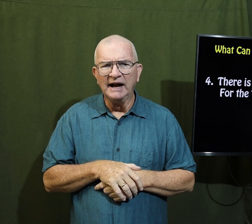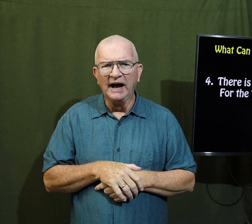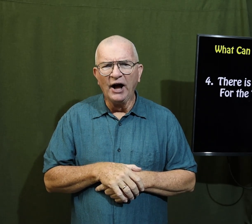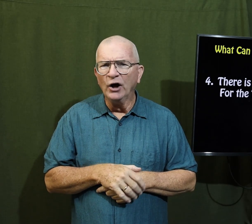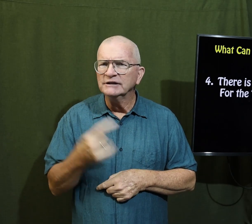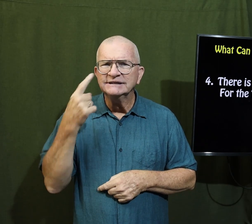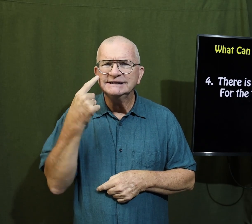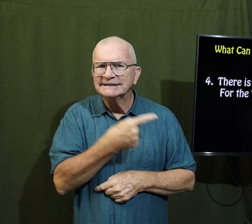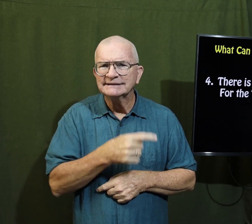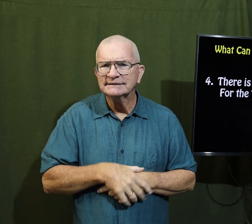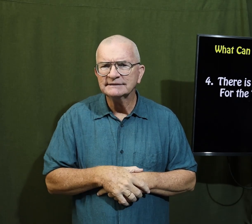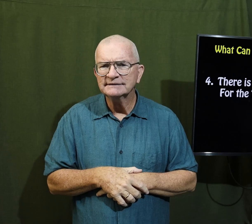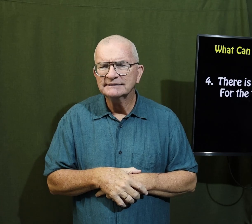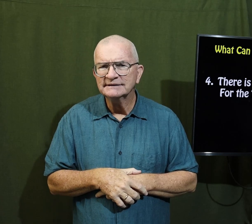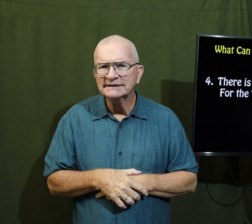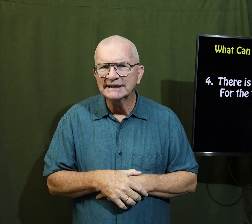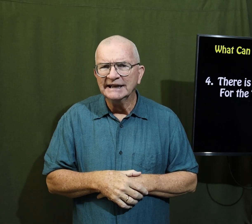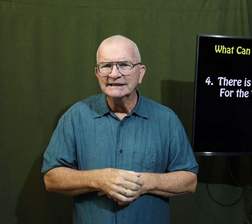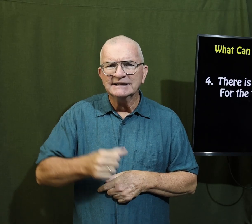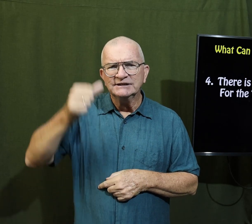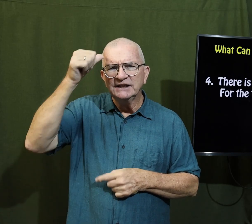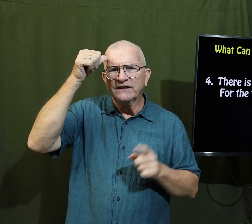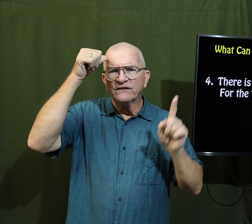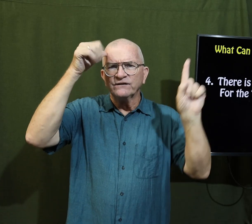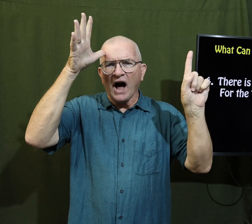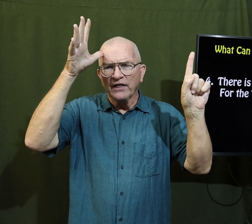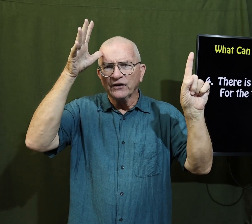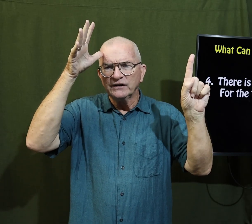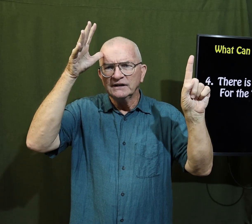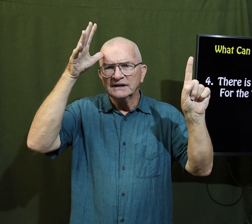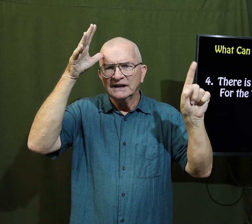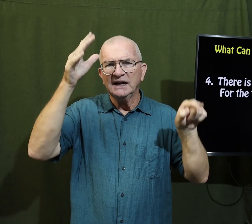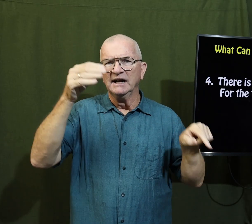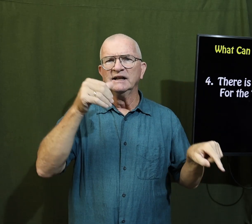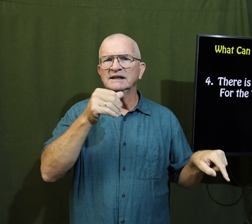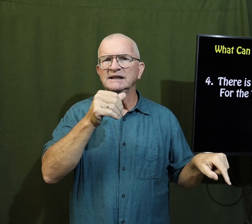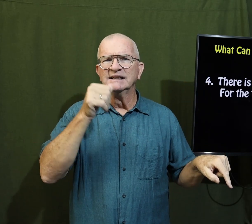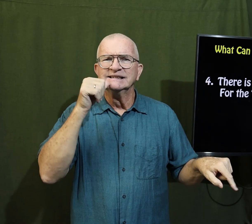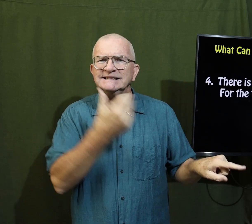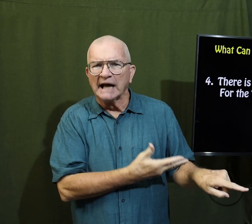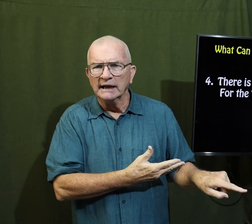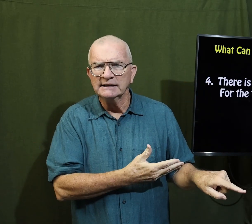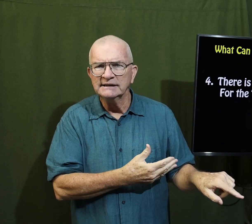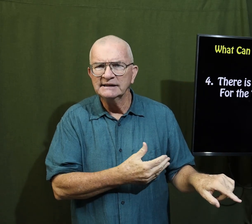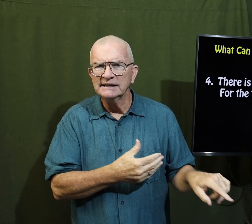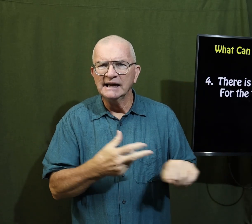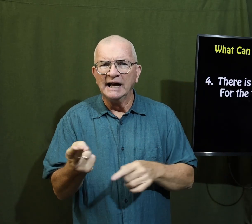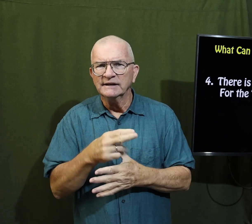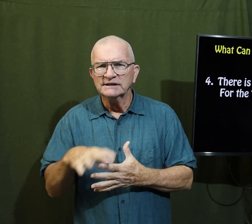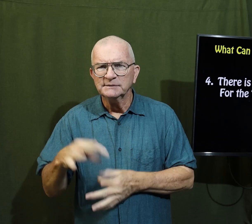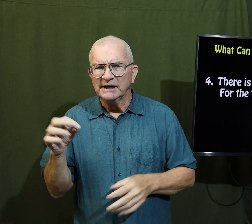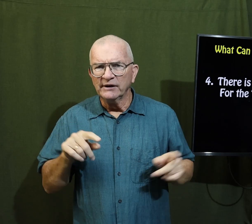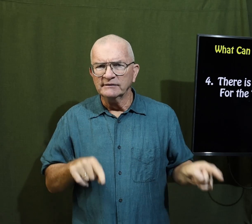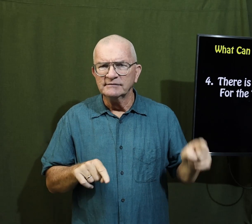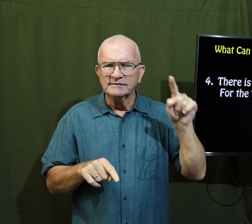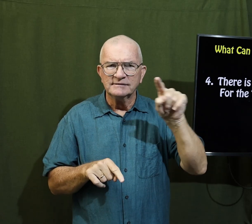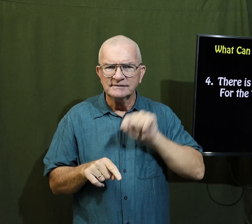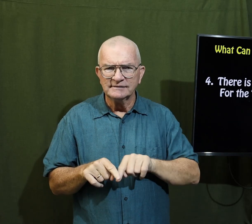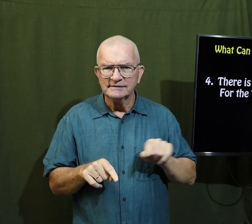I have a picture here can you see that the father the son and the holy